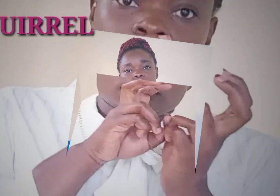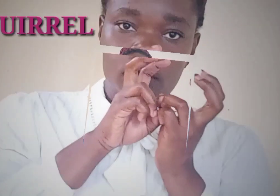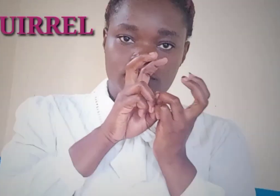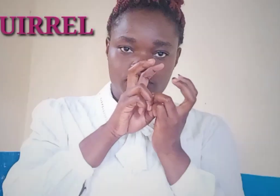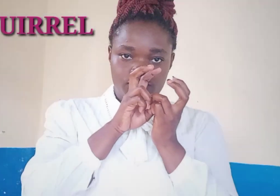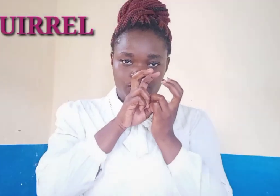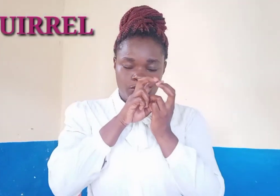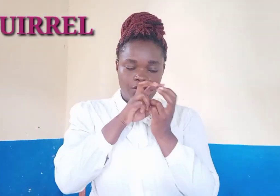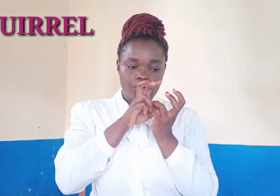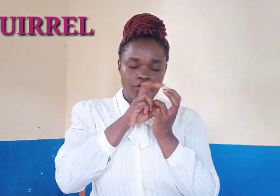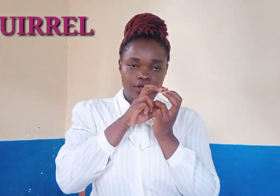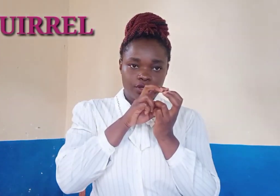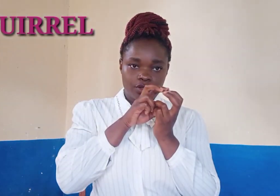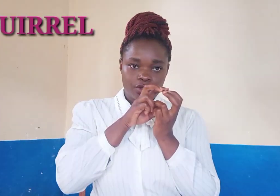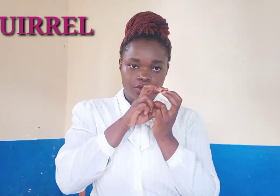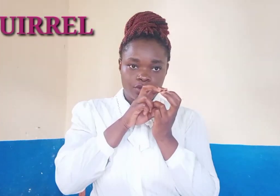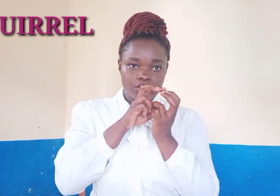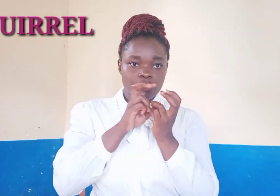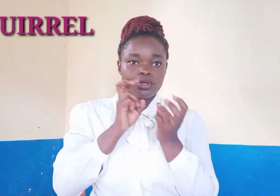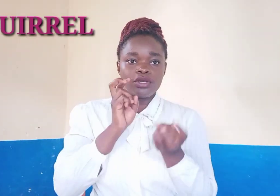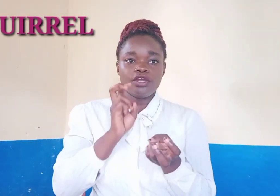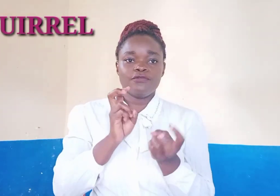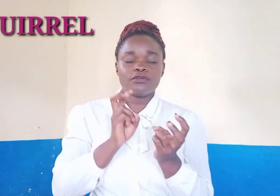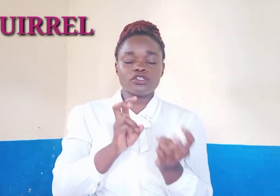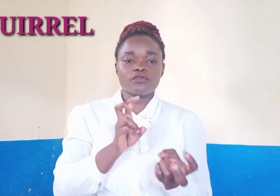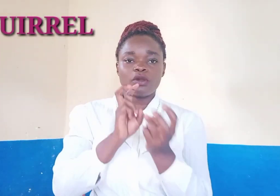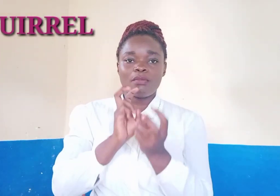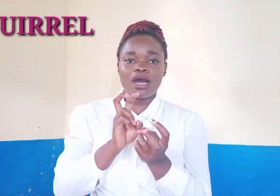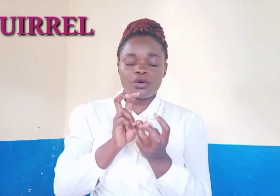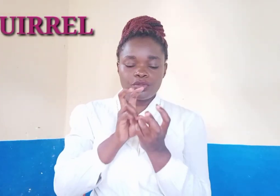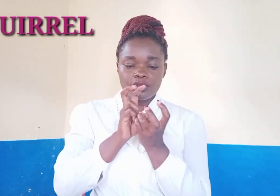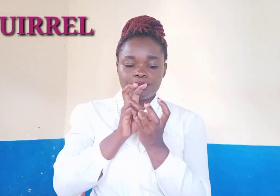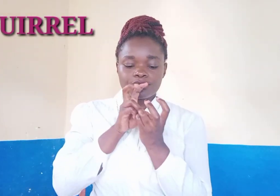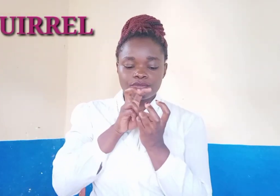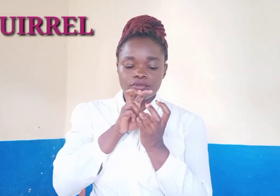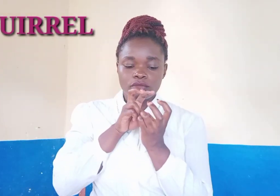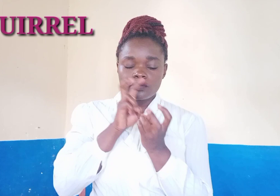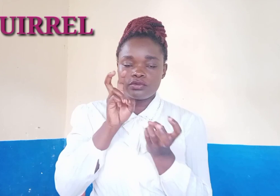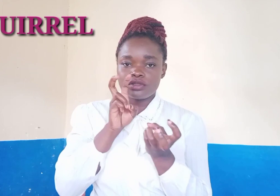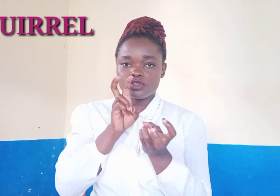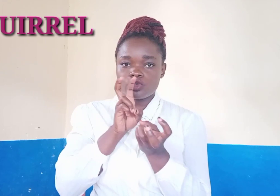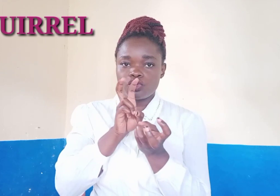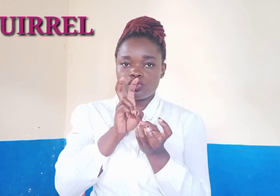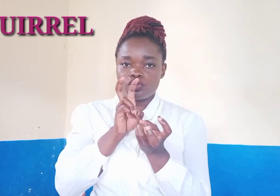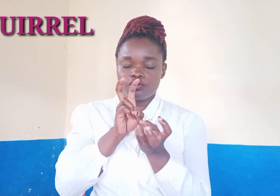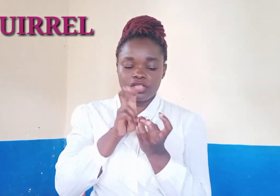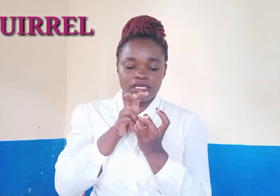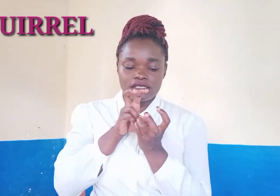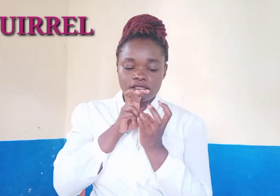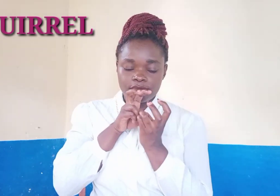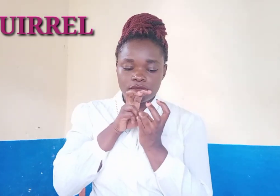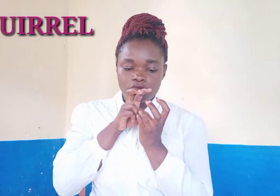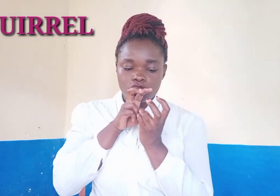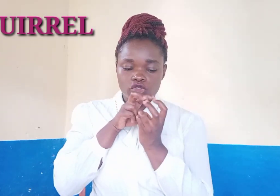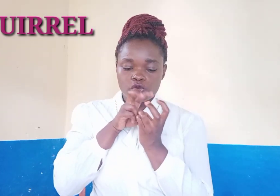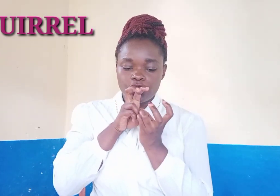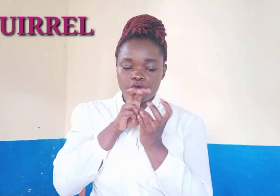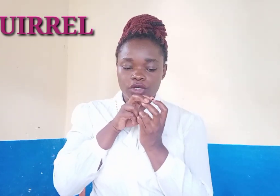Rhino In front of your mouth With the two fingers Squirrel